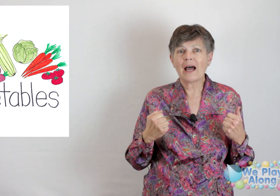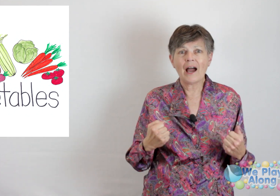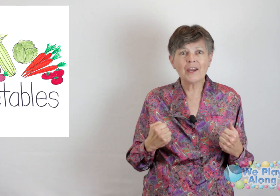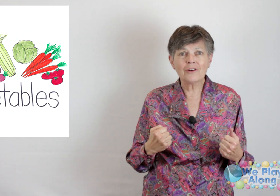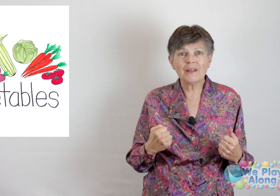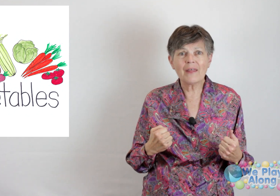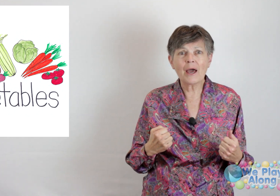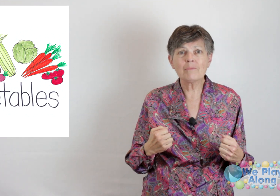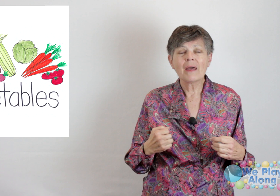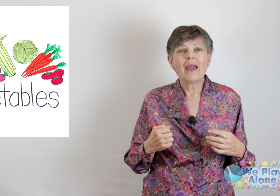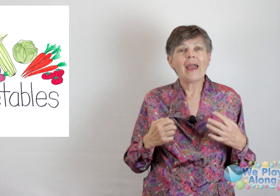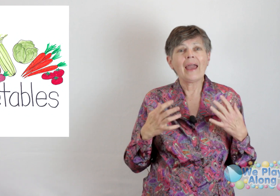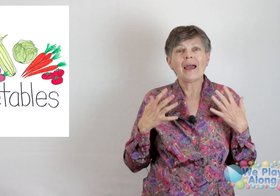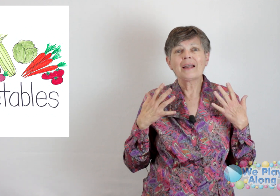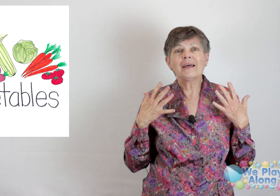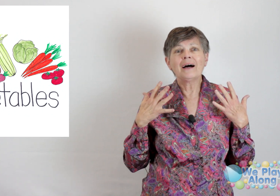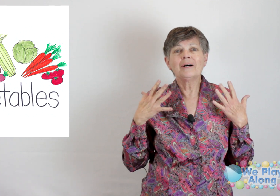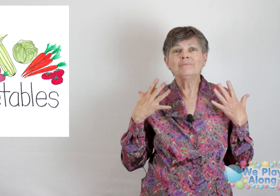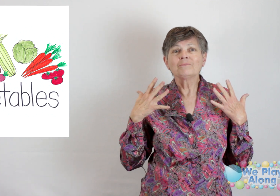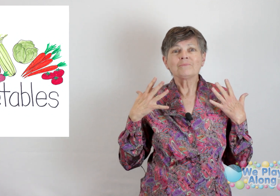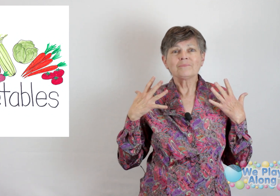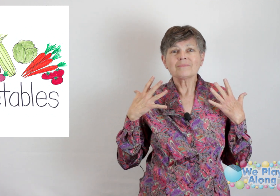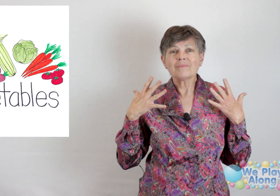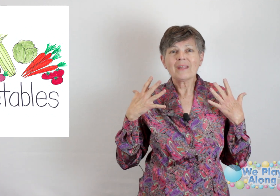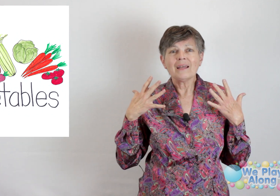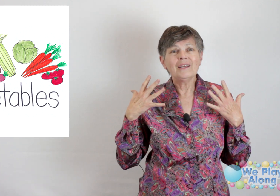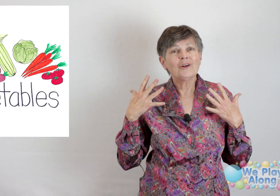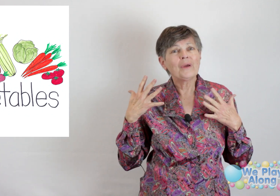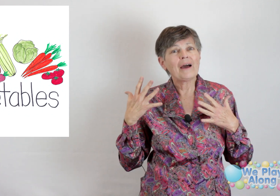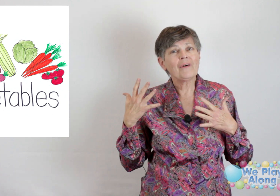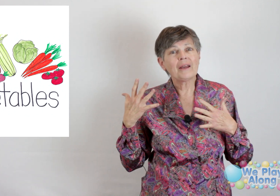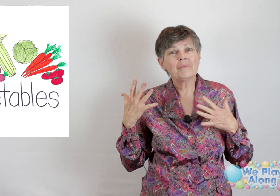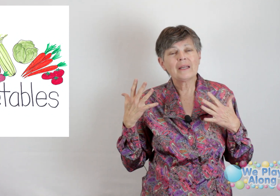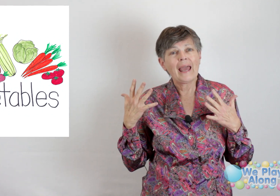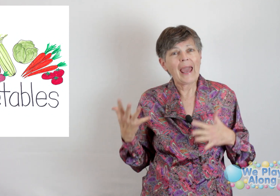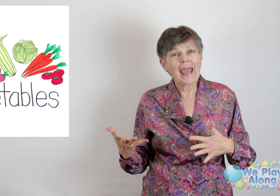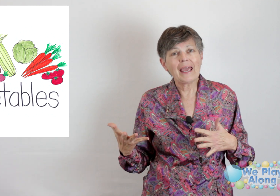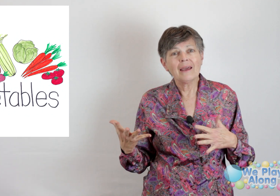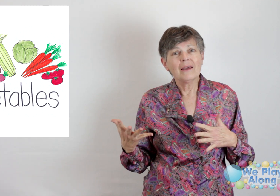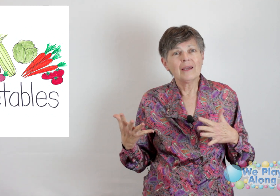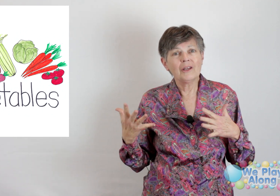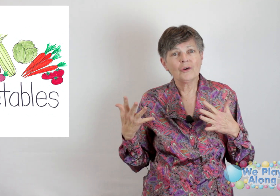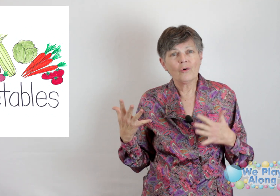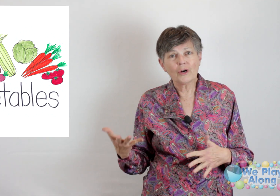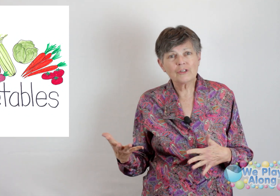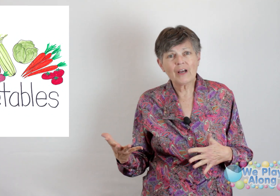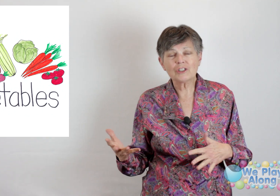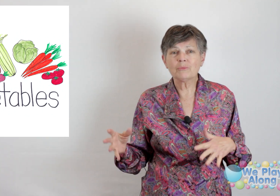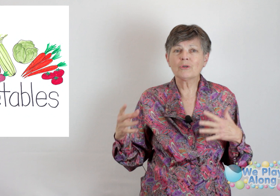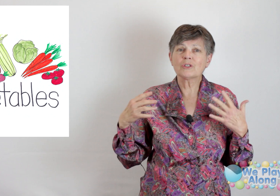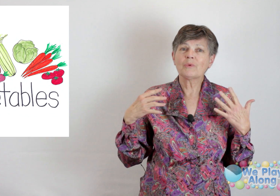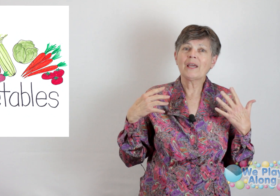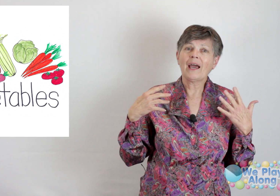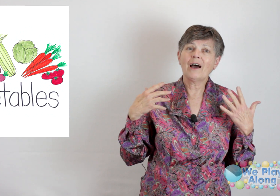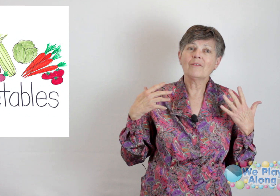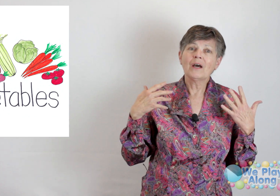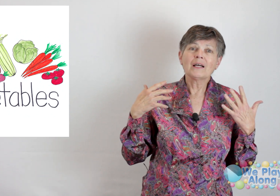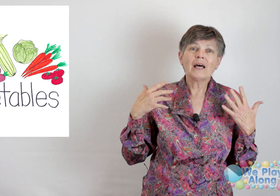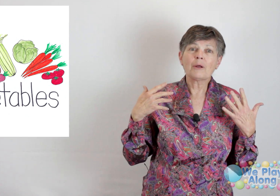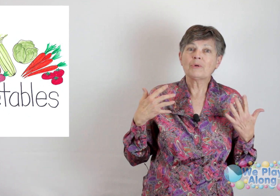of iron in them. And you know we have vitamin A in your orange vegetables and we have a lot of